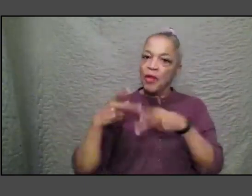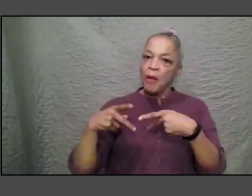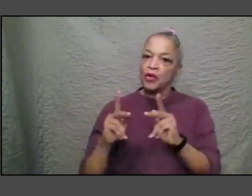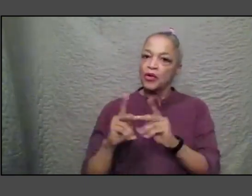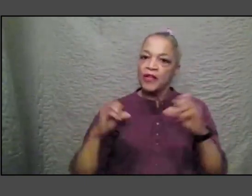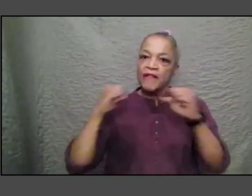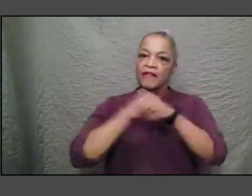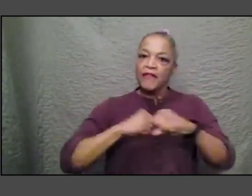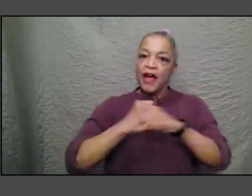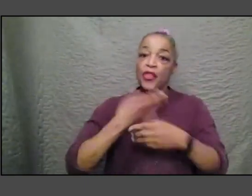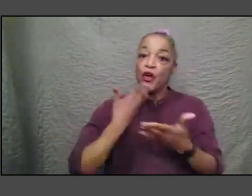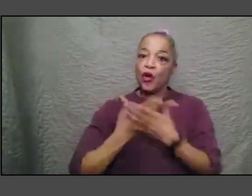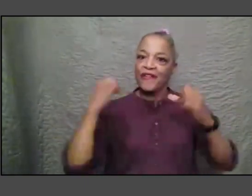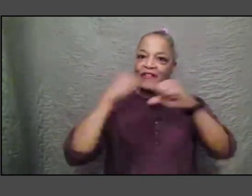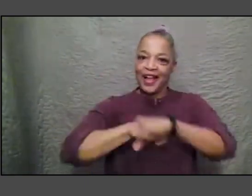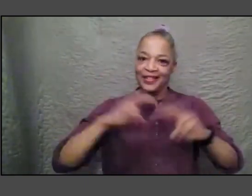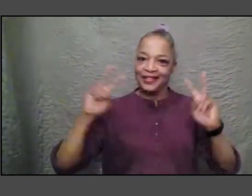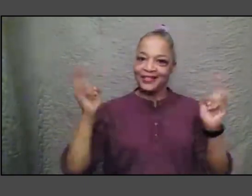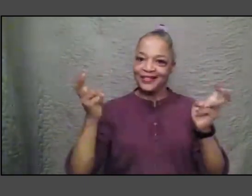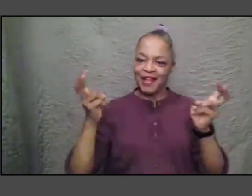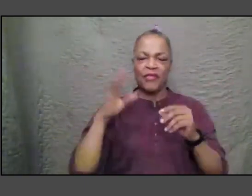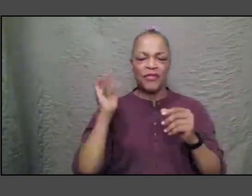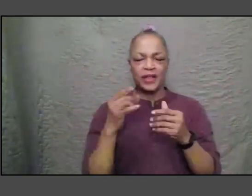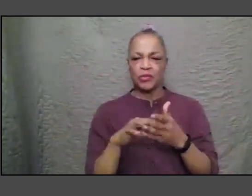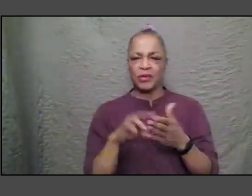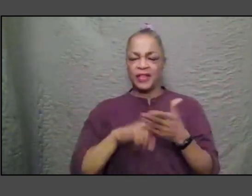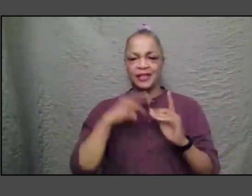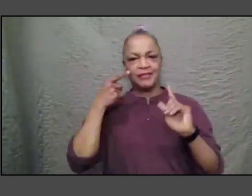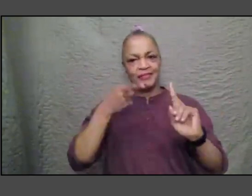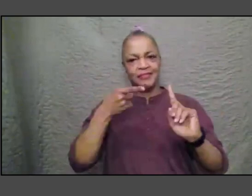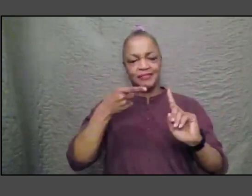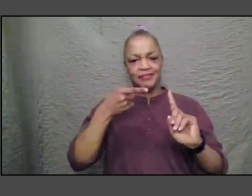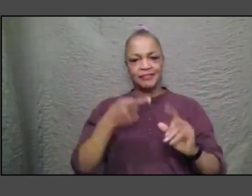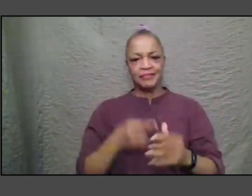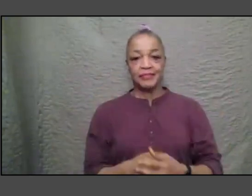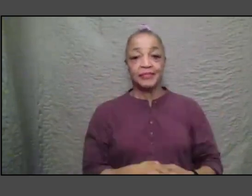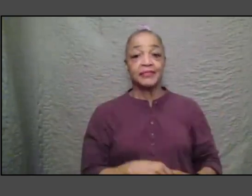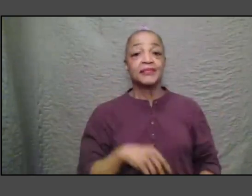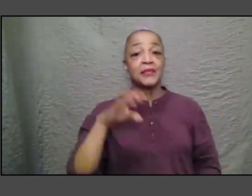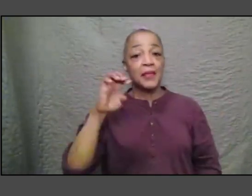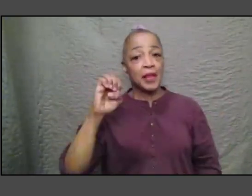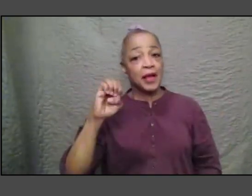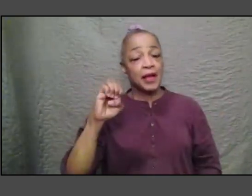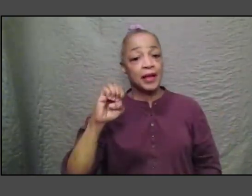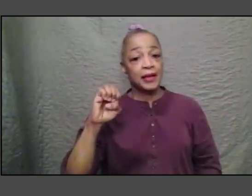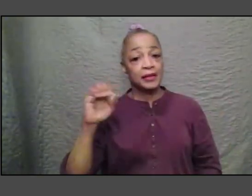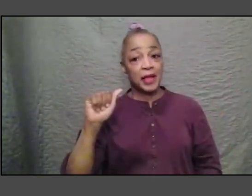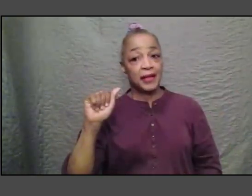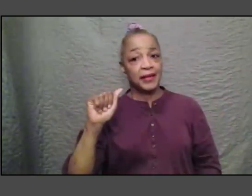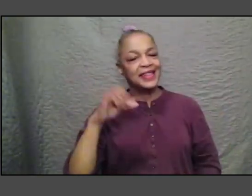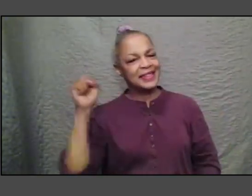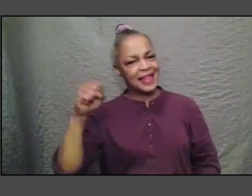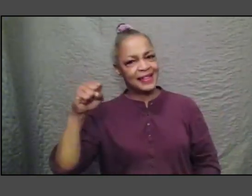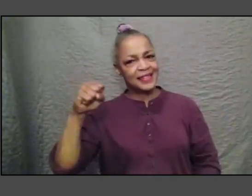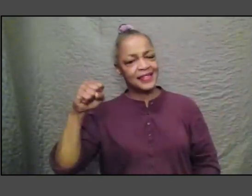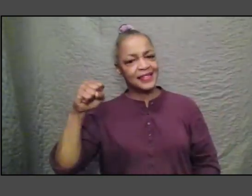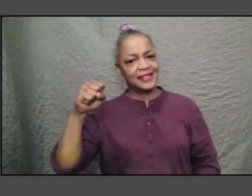and to me that's what this is about yes and in ways that are so much more varied and interesting